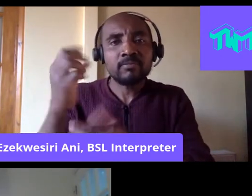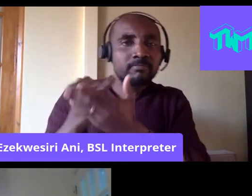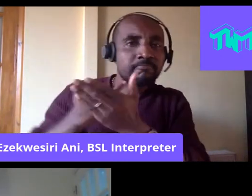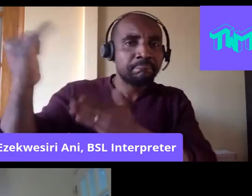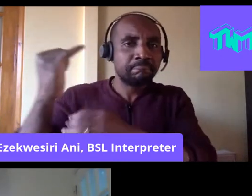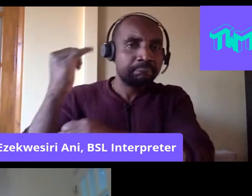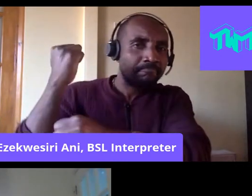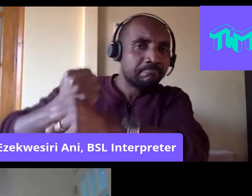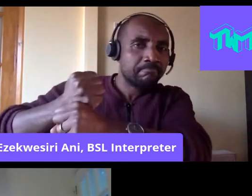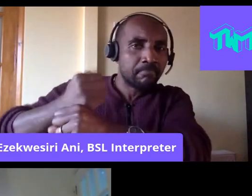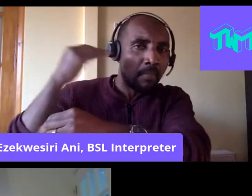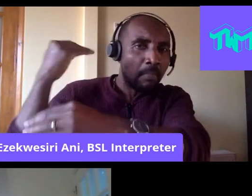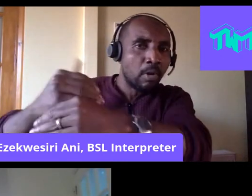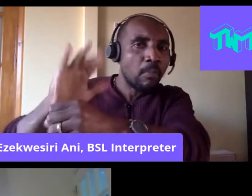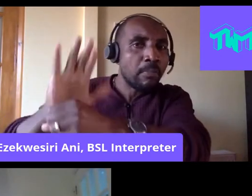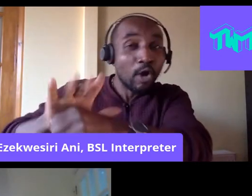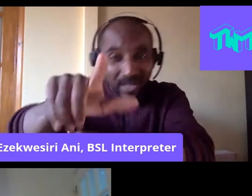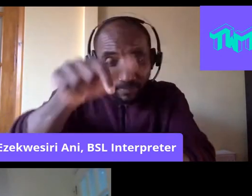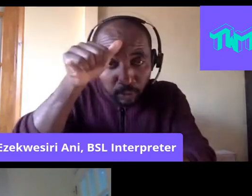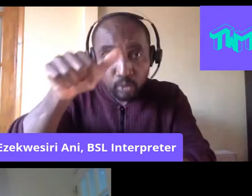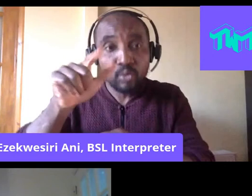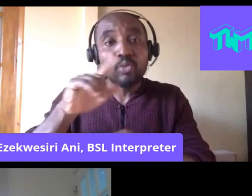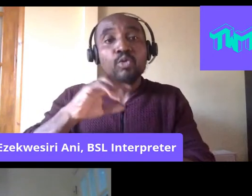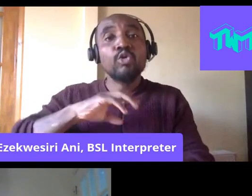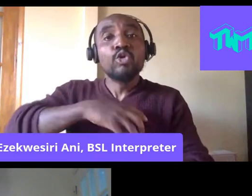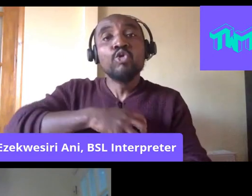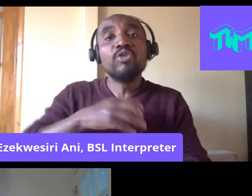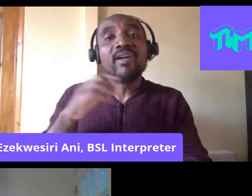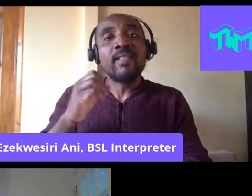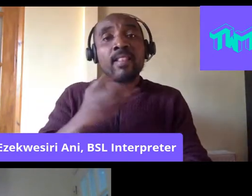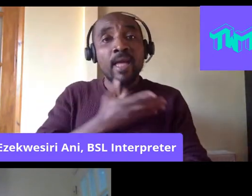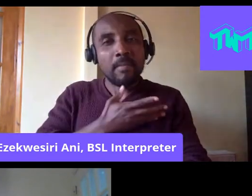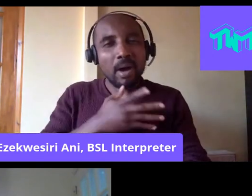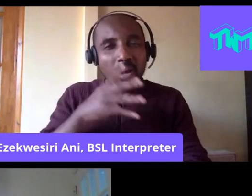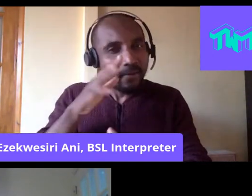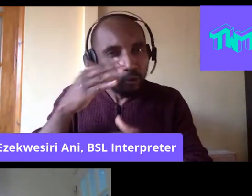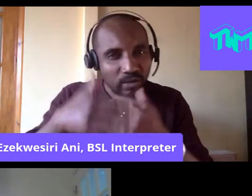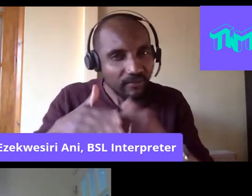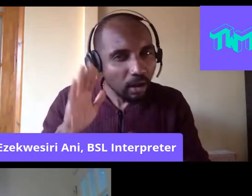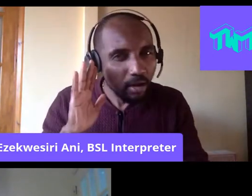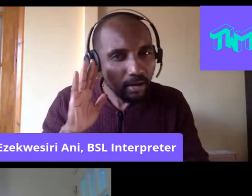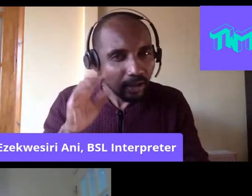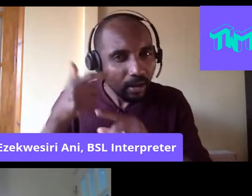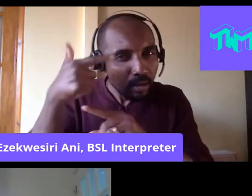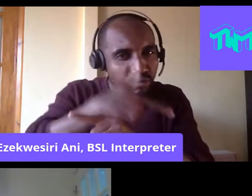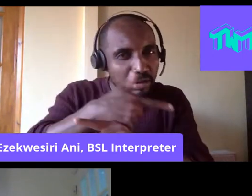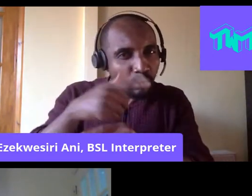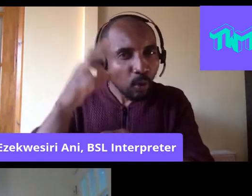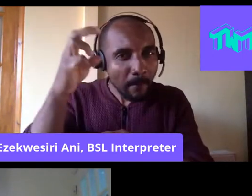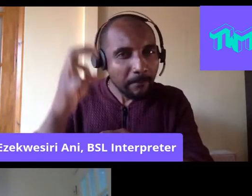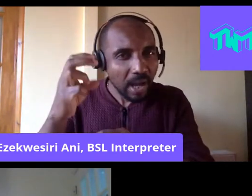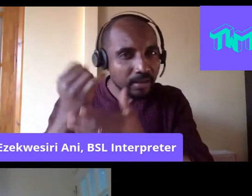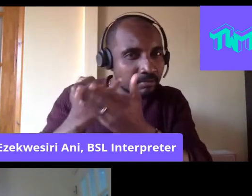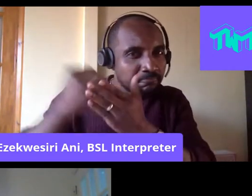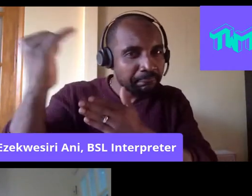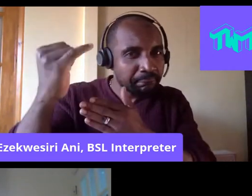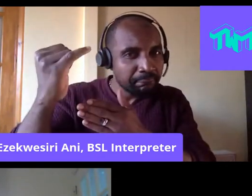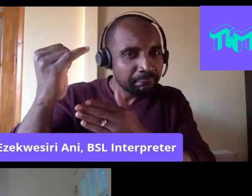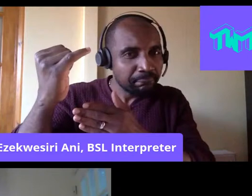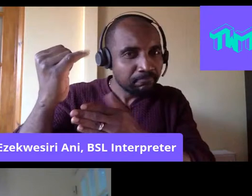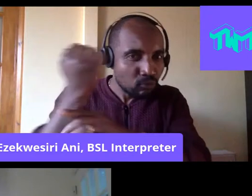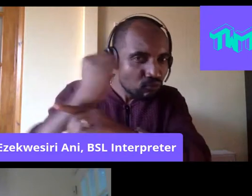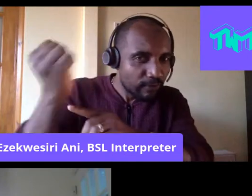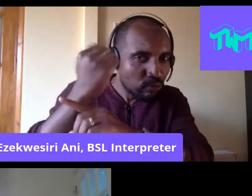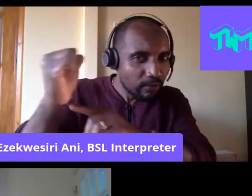in the Labour movement, particularly if you're a trade unionist, if you haven't heard about this, about the Bristol boycott,